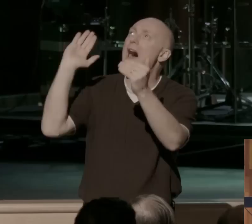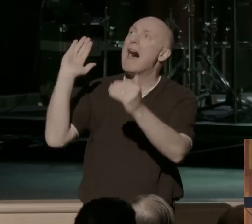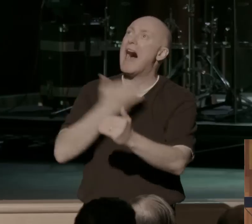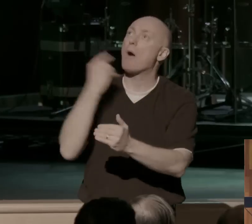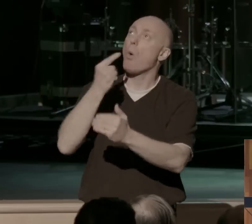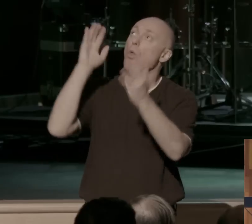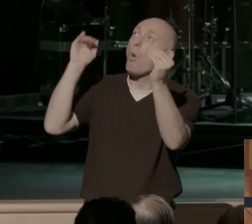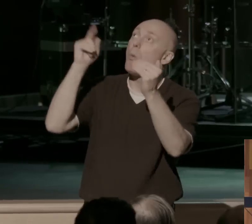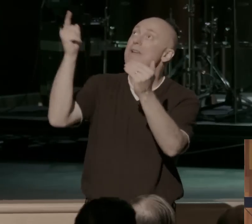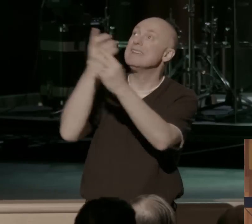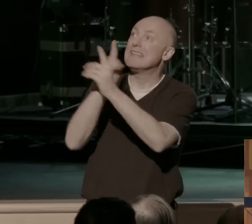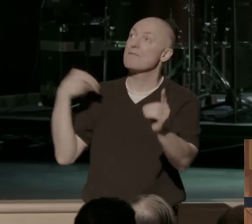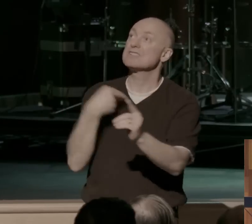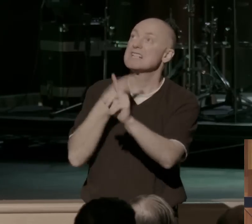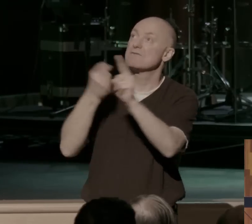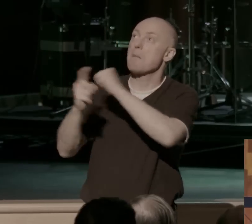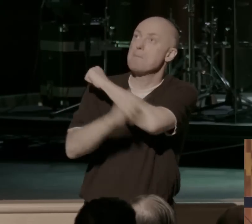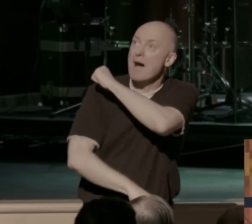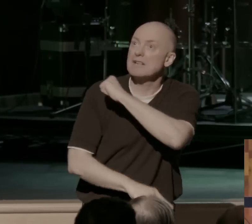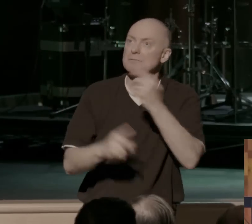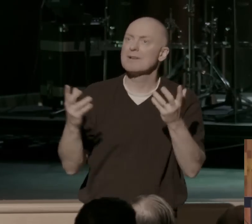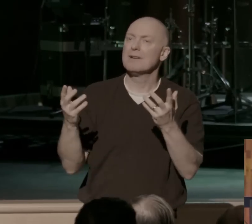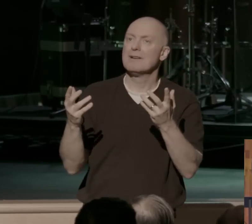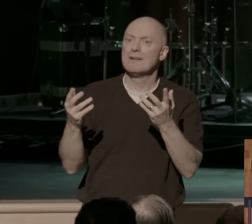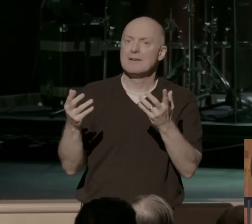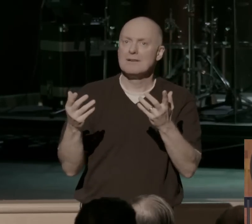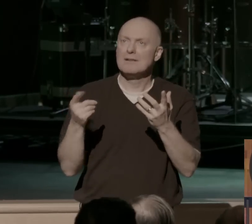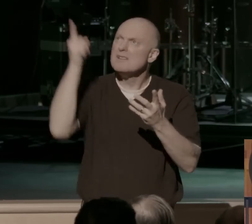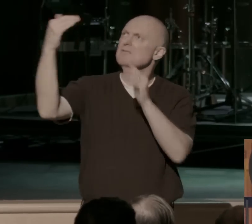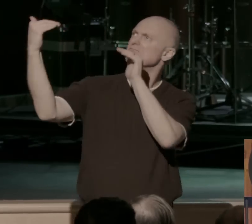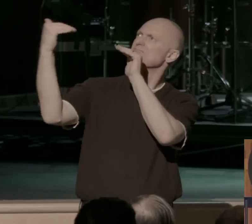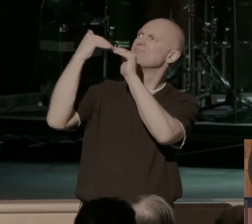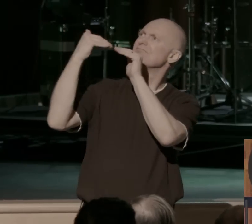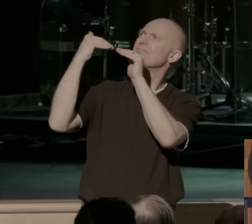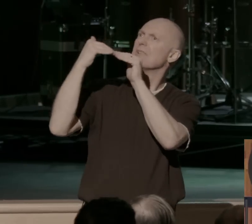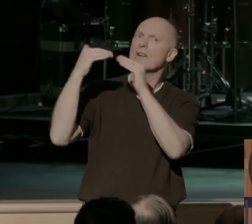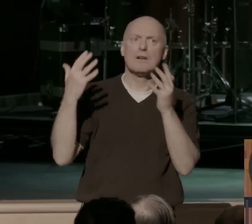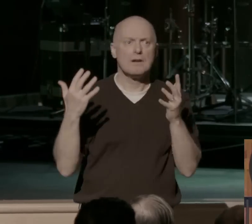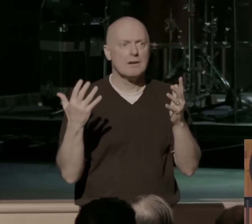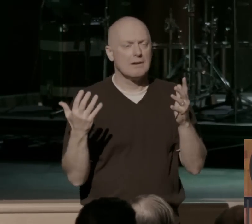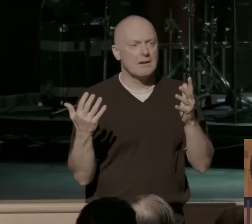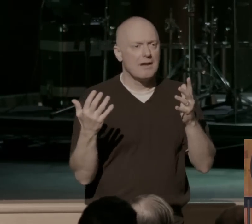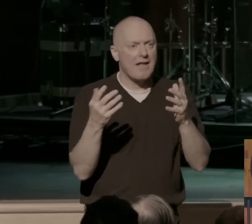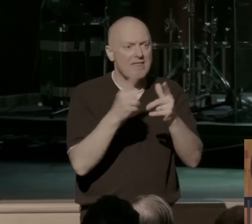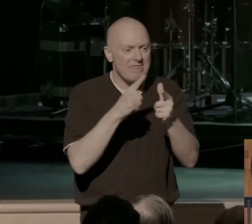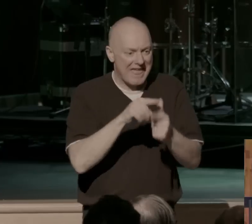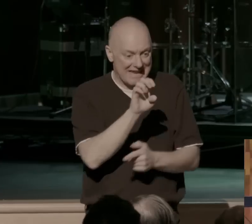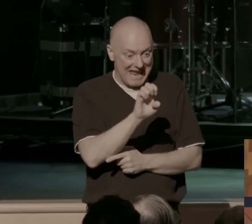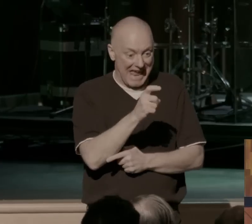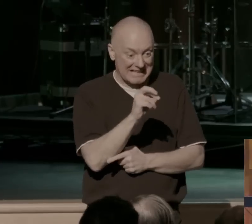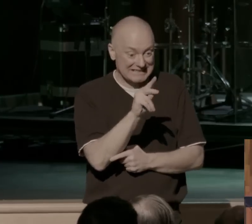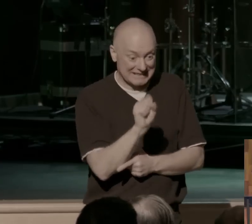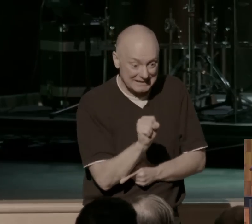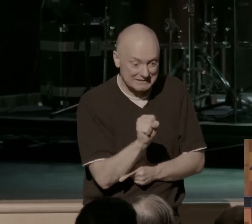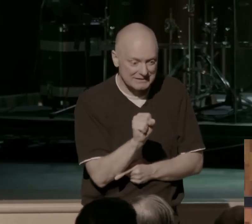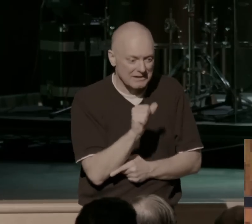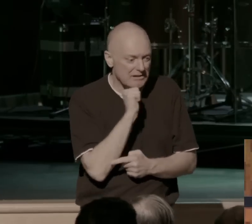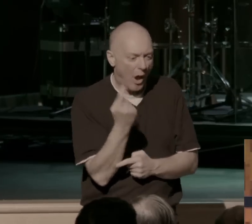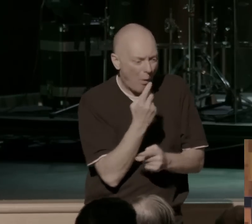delivers us from this punishment that's a just punishment. And the whole Exodus then becomes, it's much more than just delivery from Egypt, much